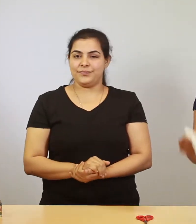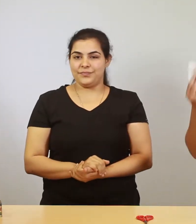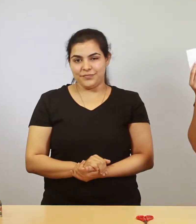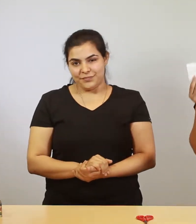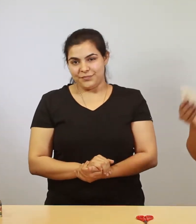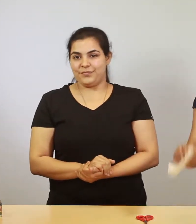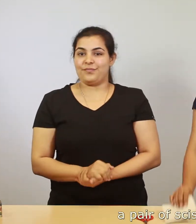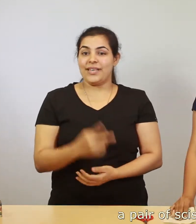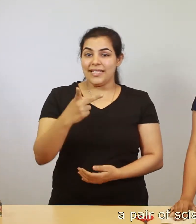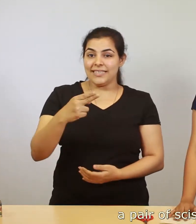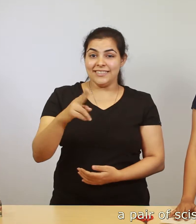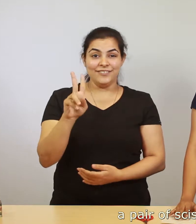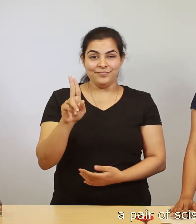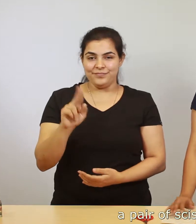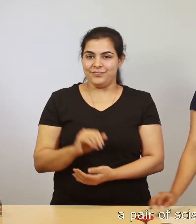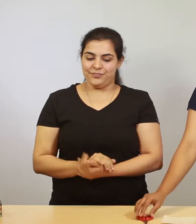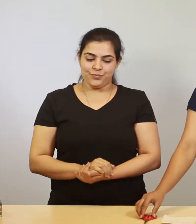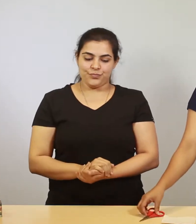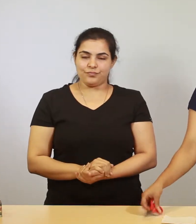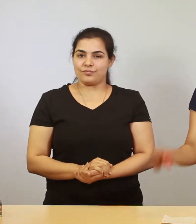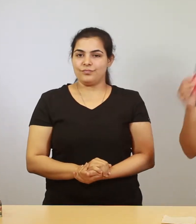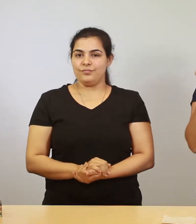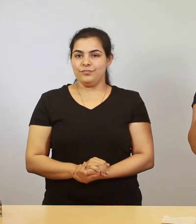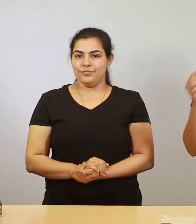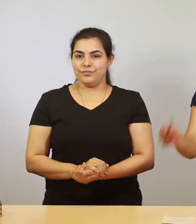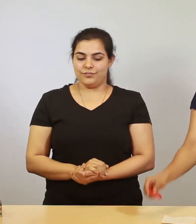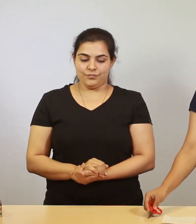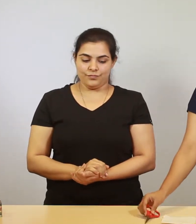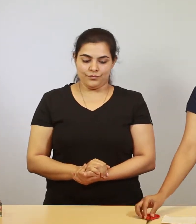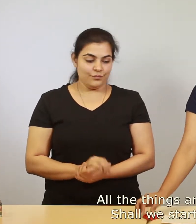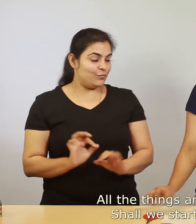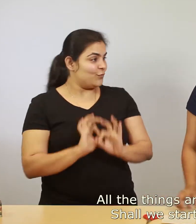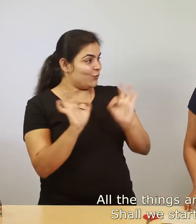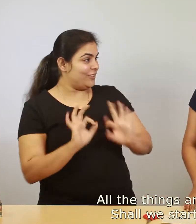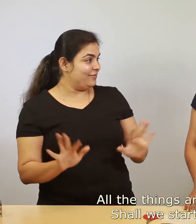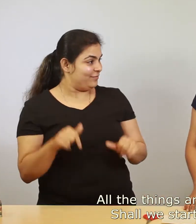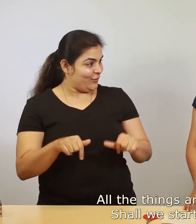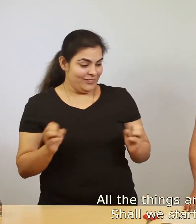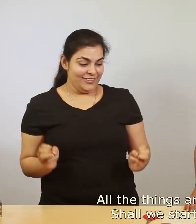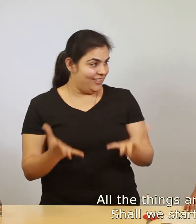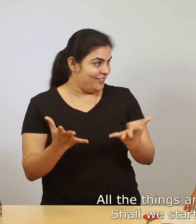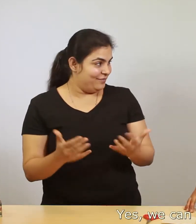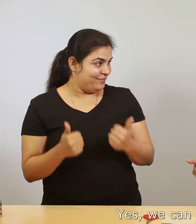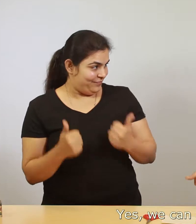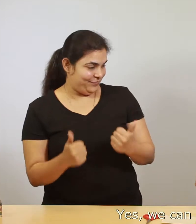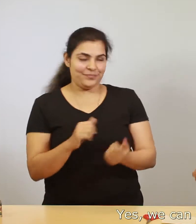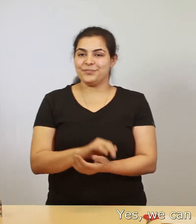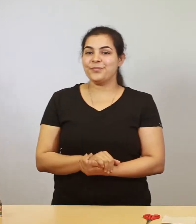it a pair of scissors and the pair of scissors all the things are ready yes shall we start now